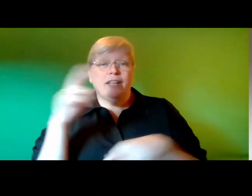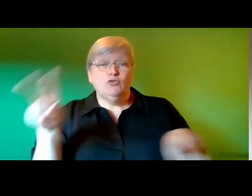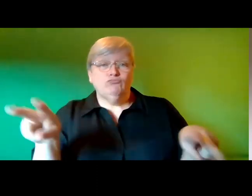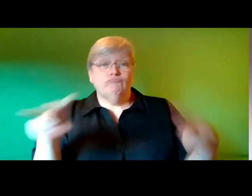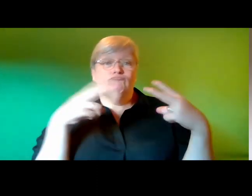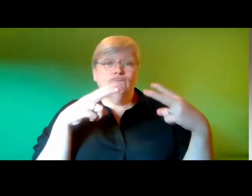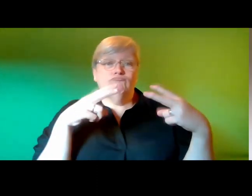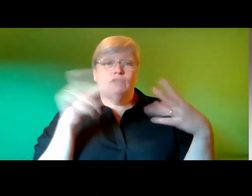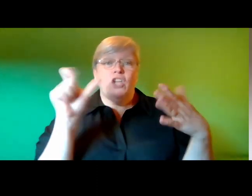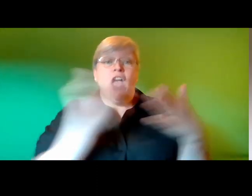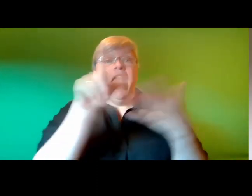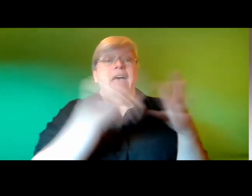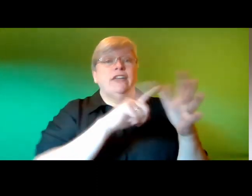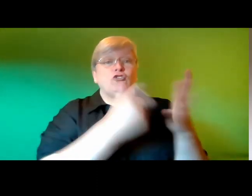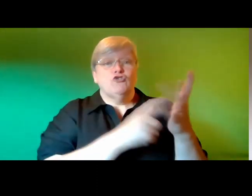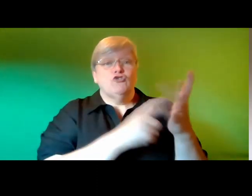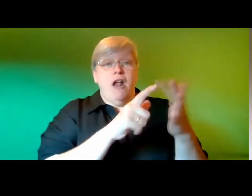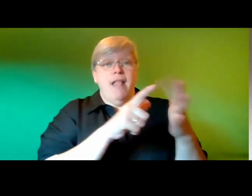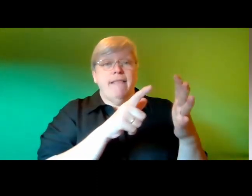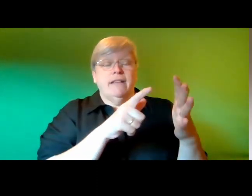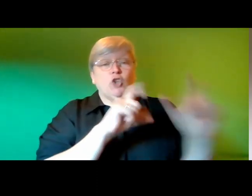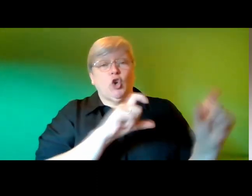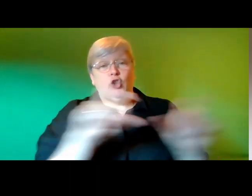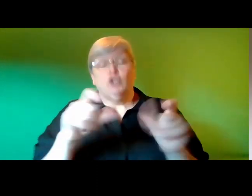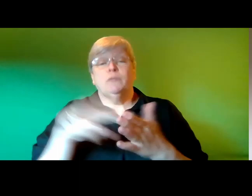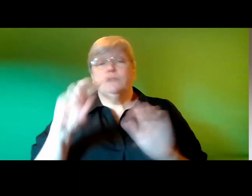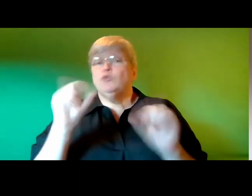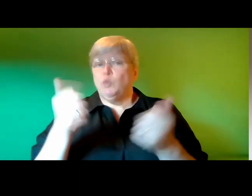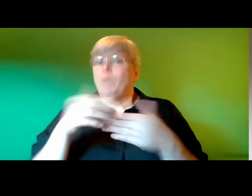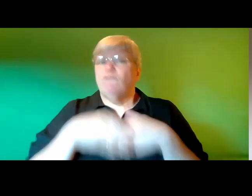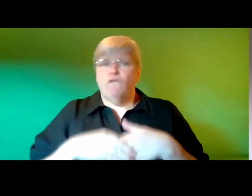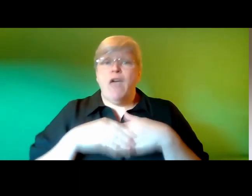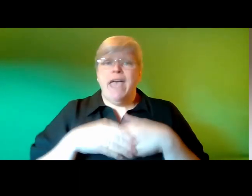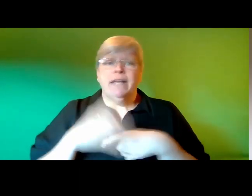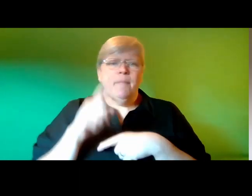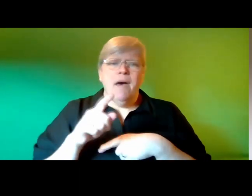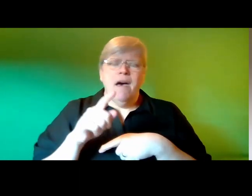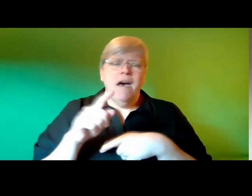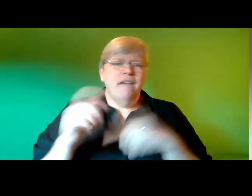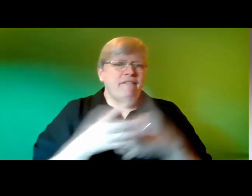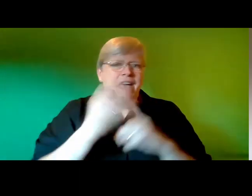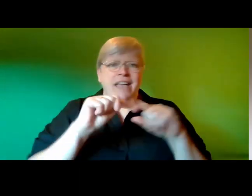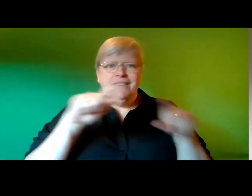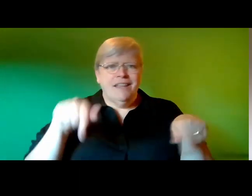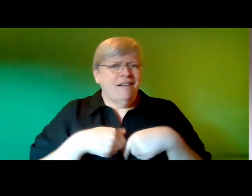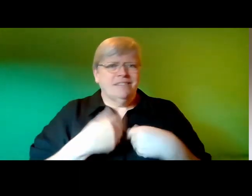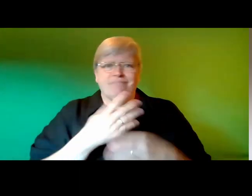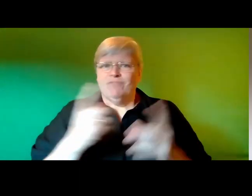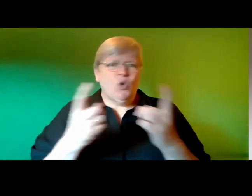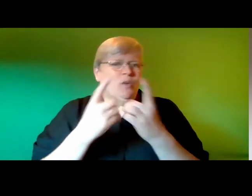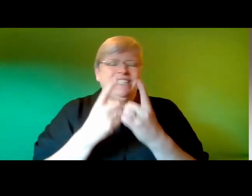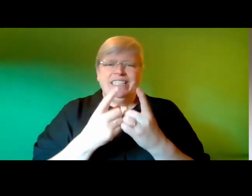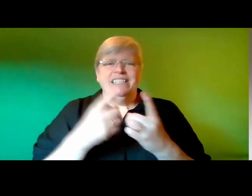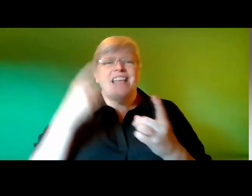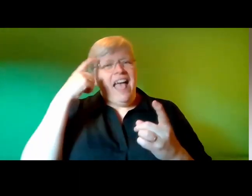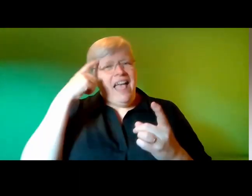as they continue walking yeah she's a good friend honestly though her finding us probably wasn't a coincidence i reckon